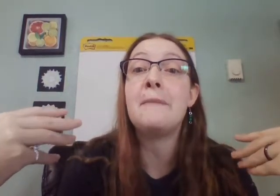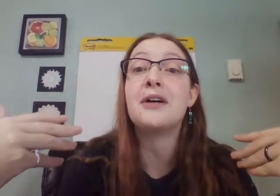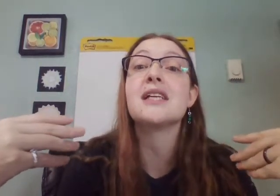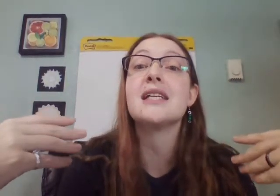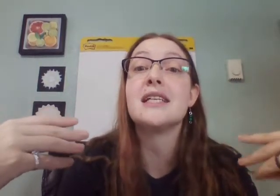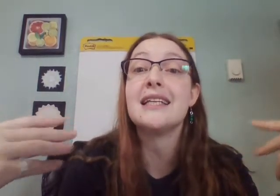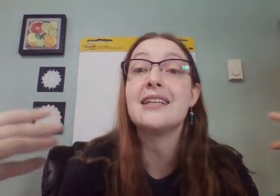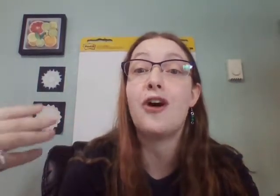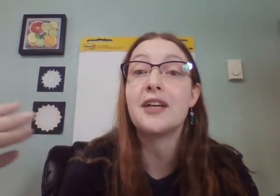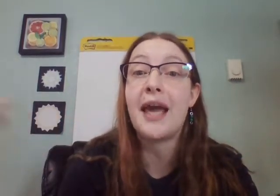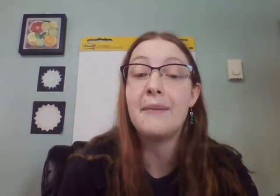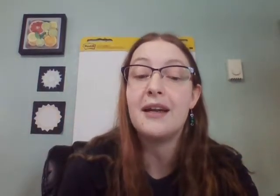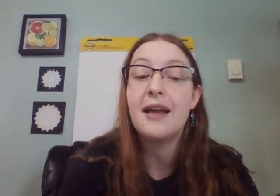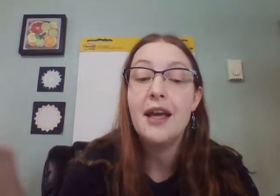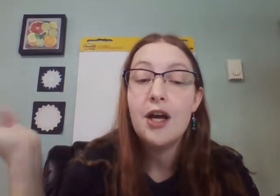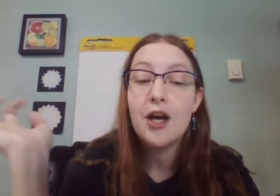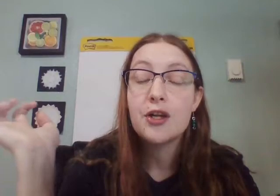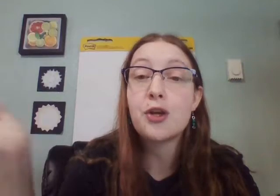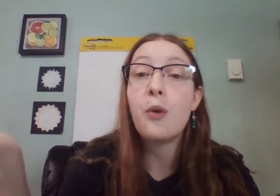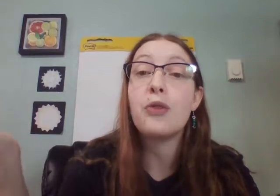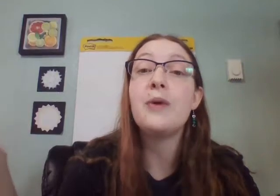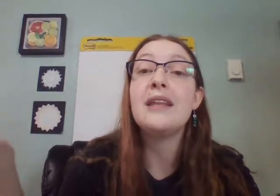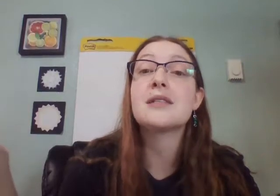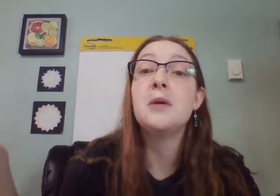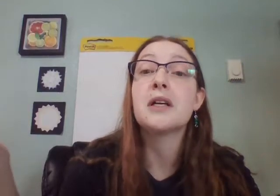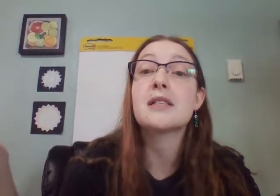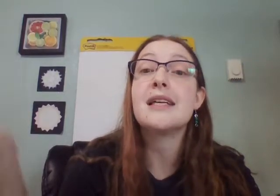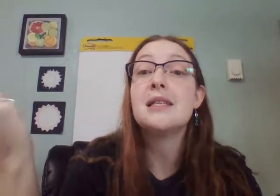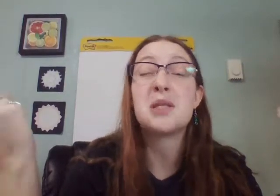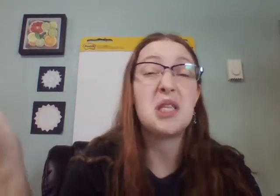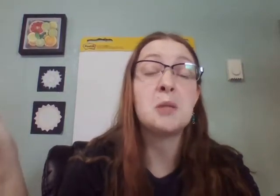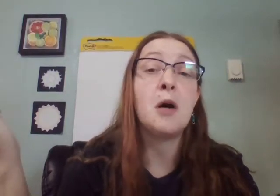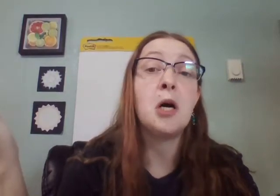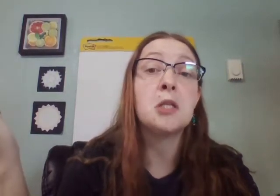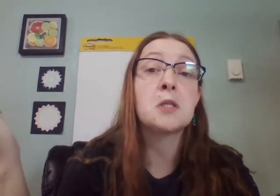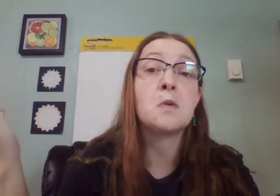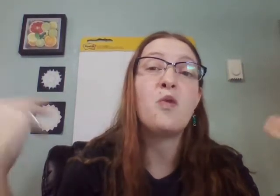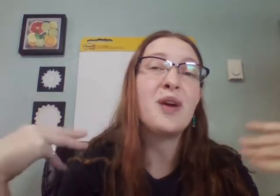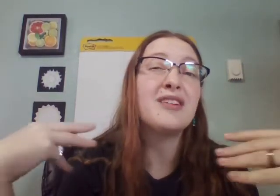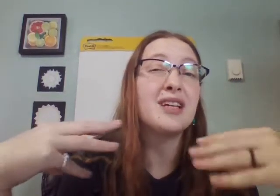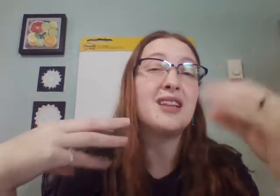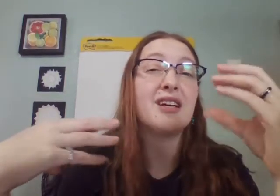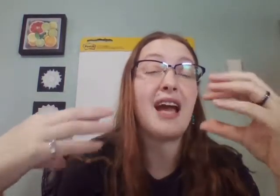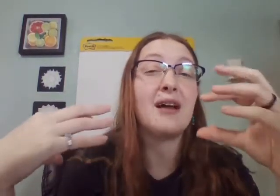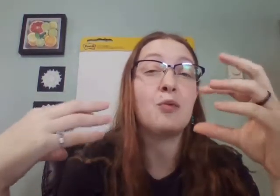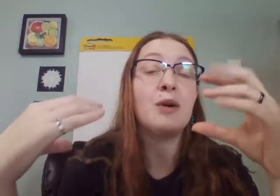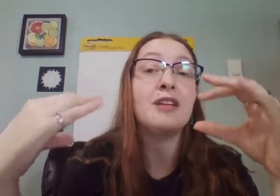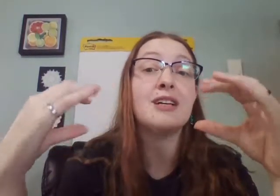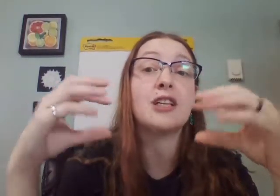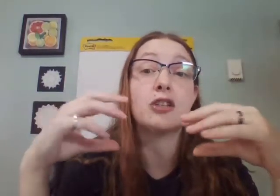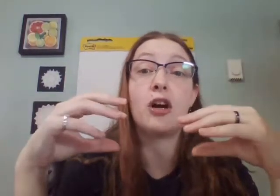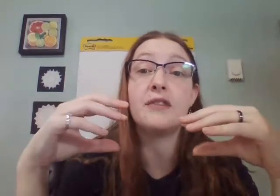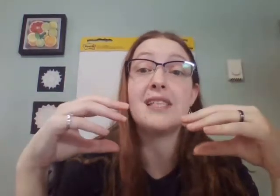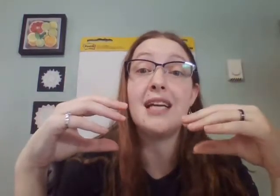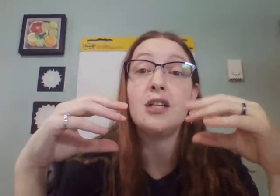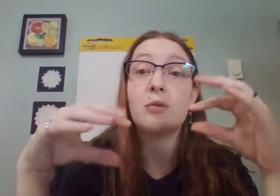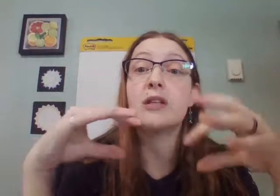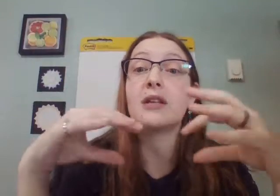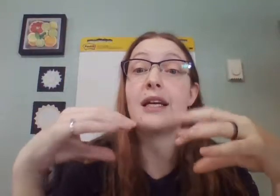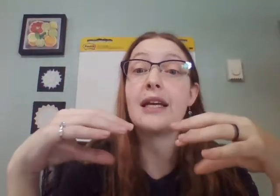built a teeny log cabin. So the way this works is these moths, when they're in their cat, when they're in their larva stage, when they're like a